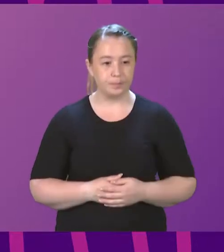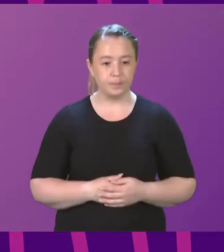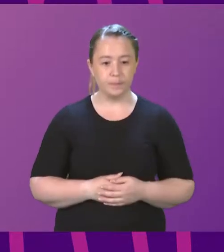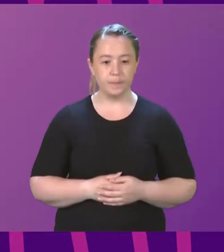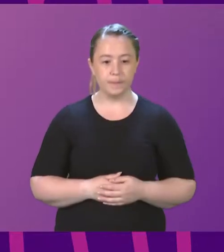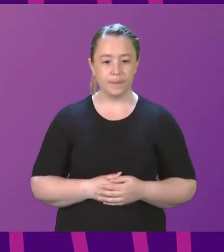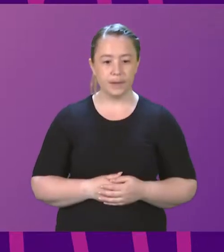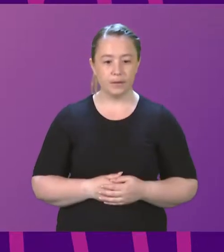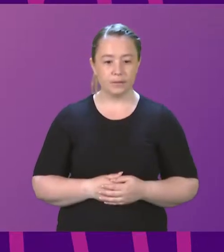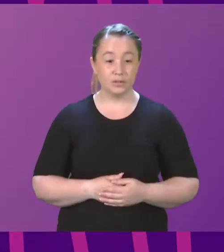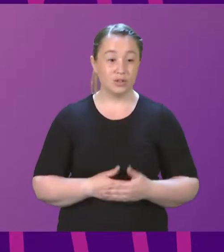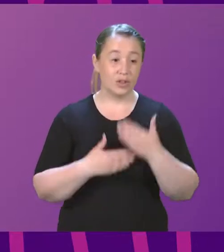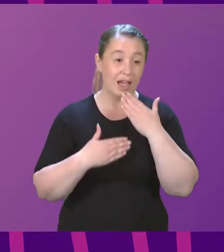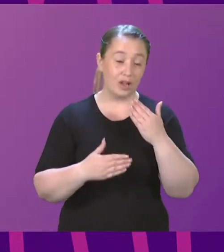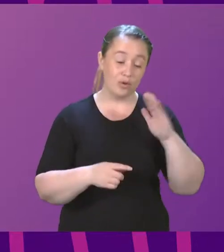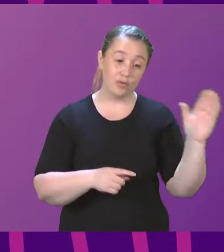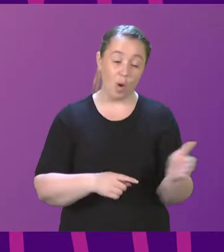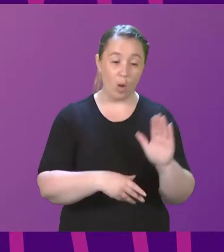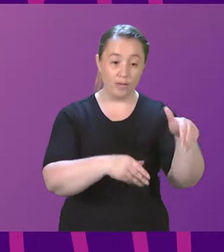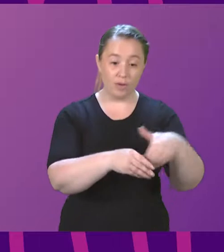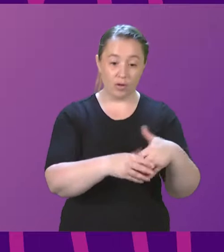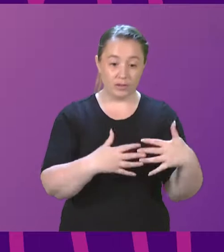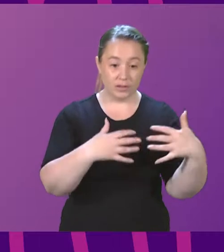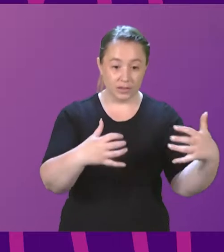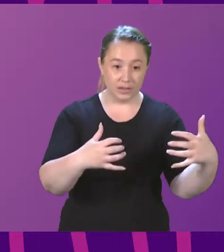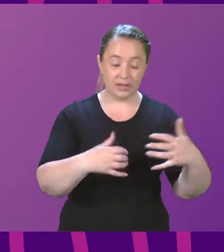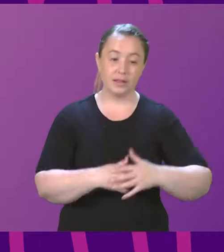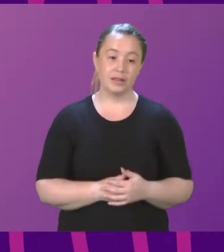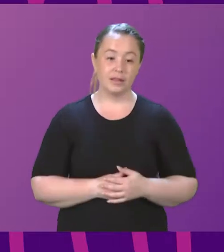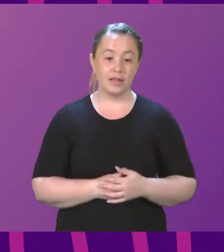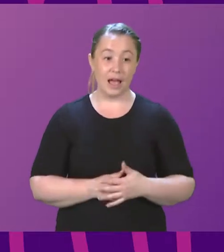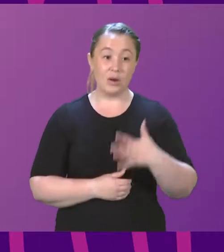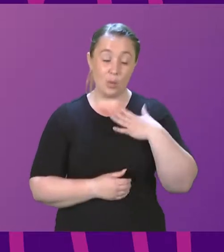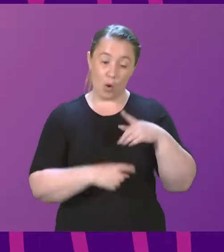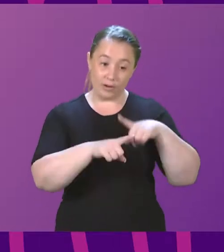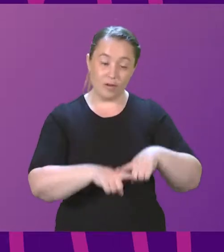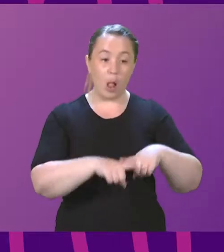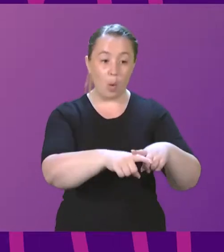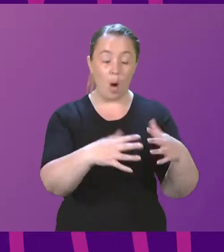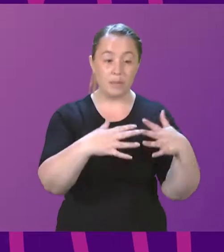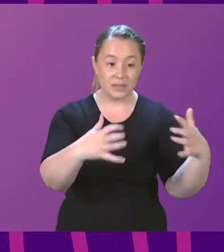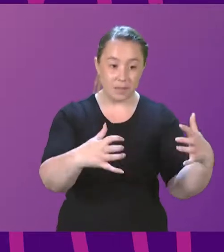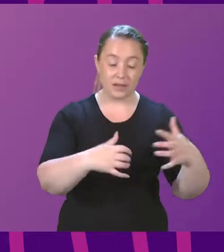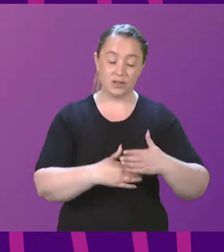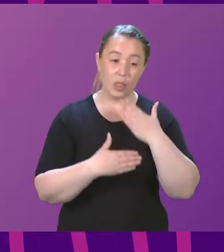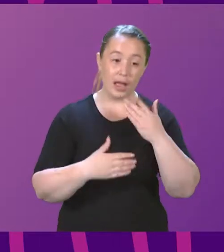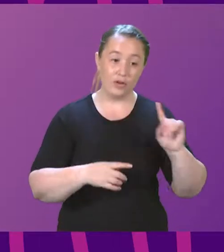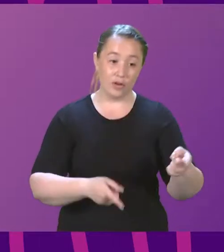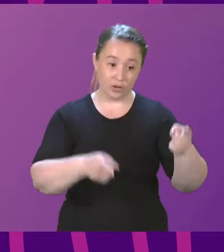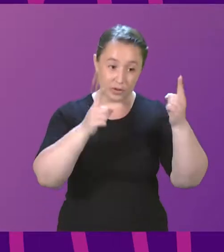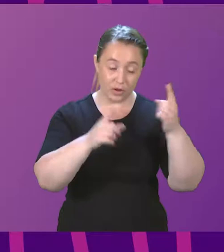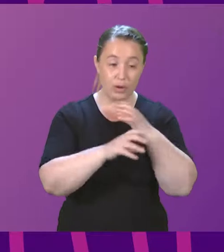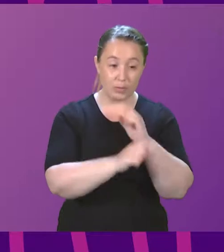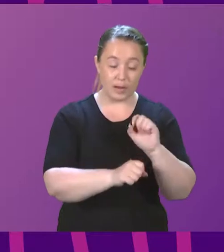and I welcome the First Minister's commitment to a follow-up summit. Unfortunately, during the summit, Mr